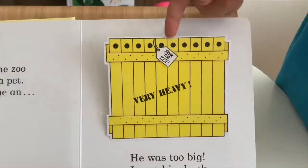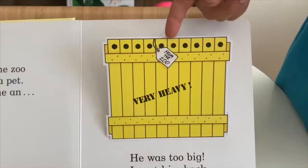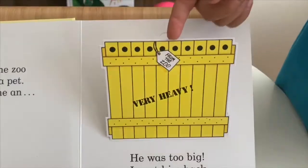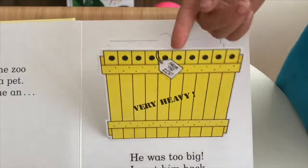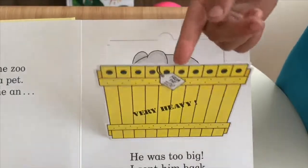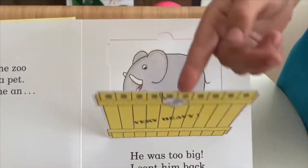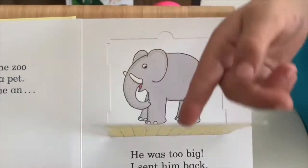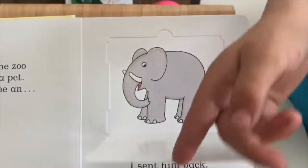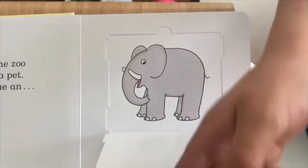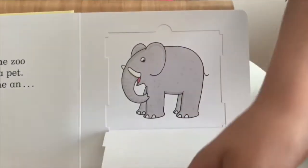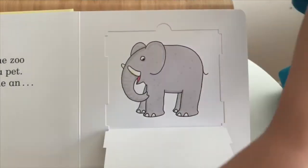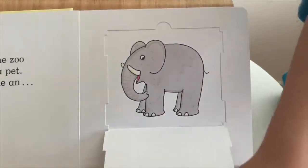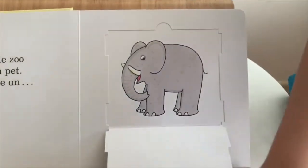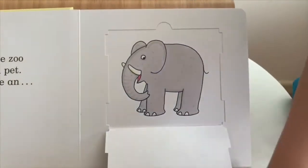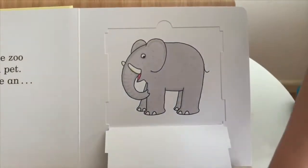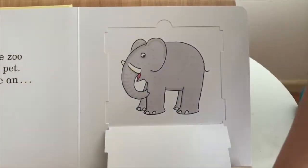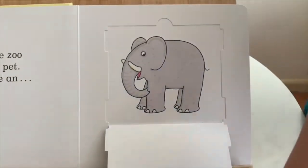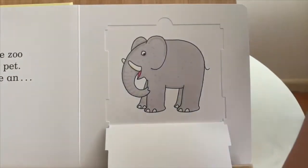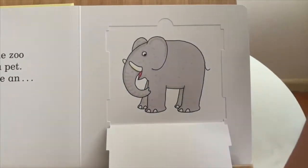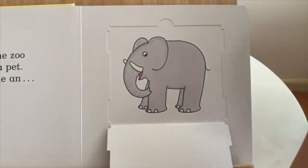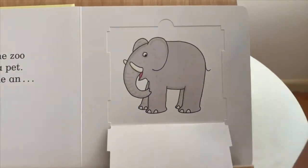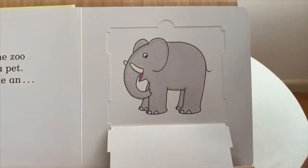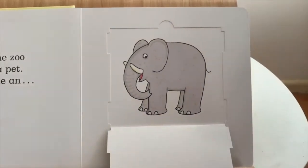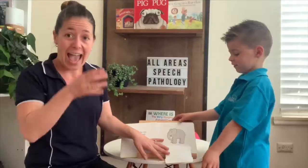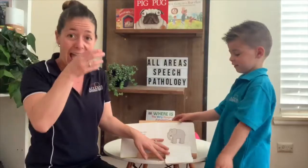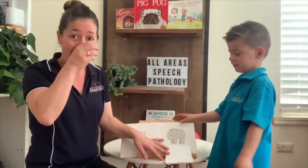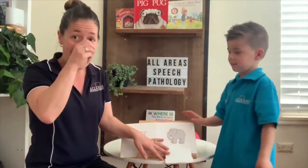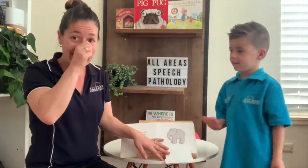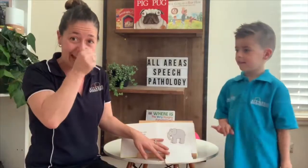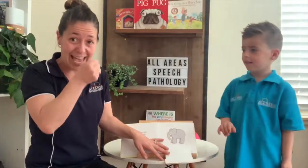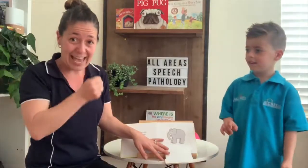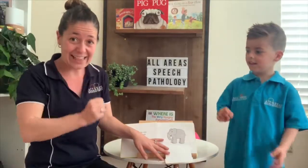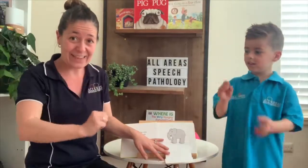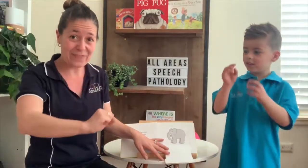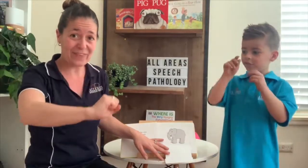elephant.